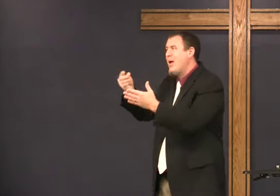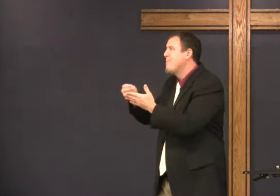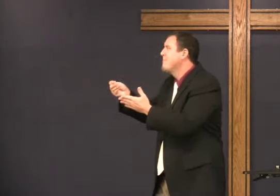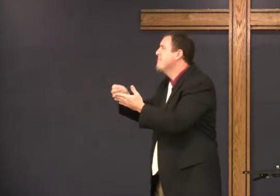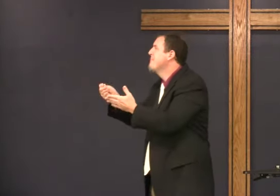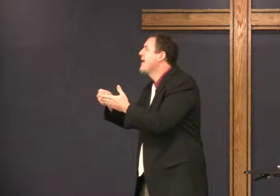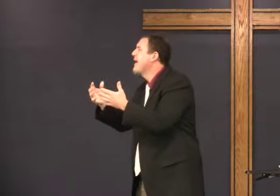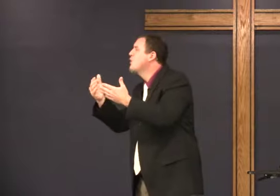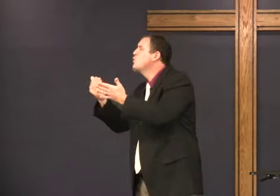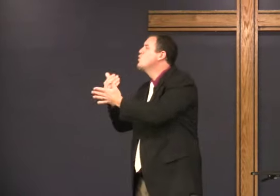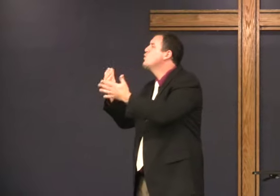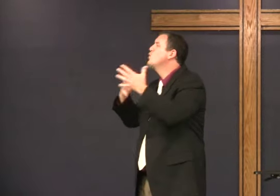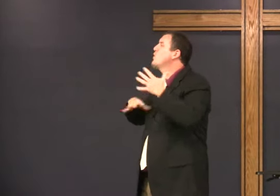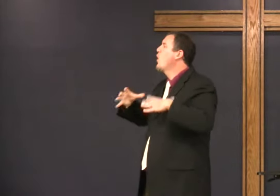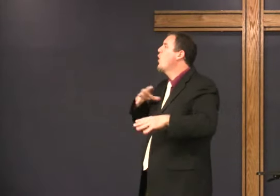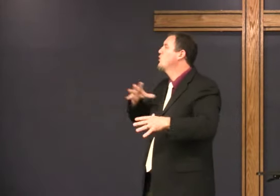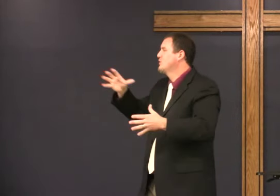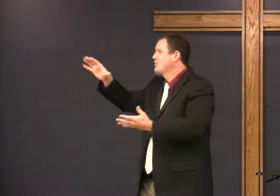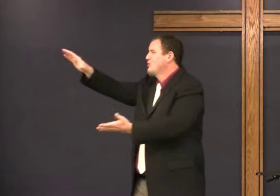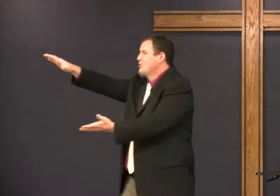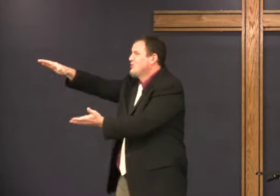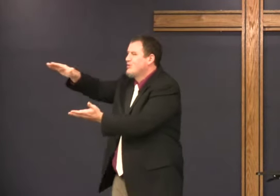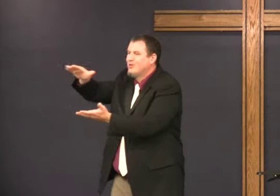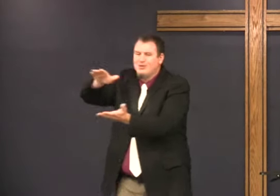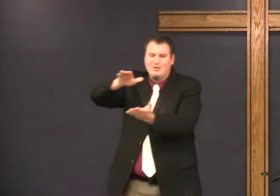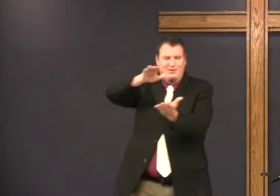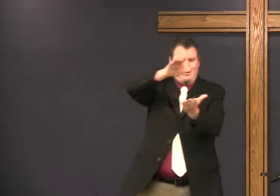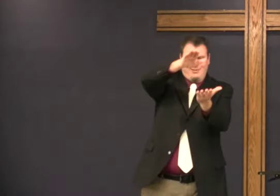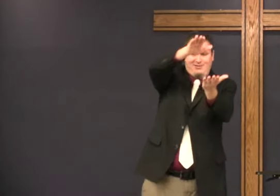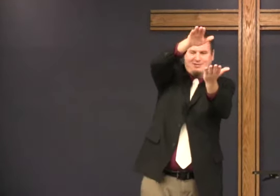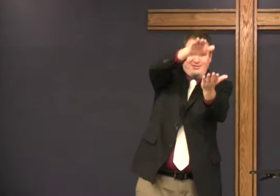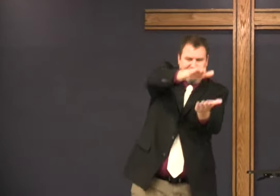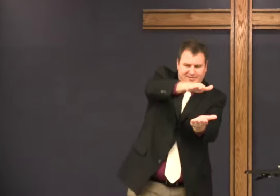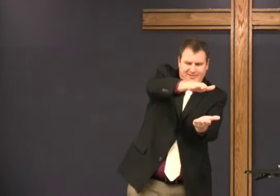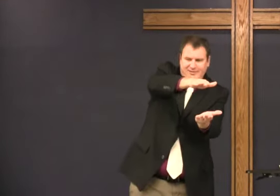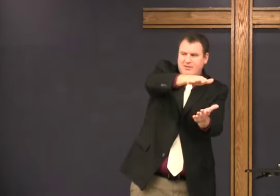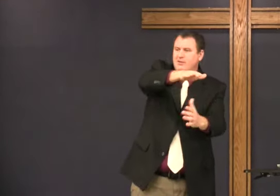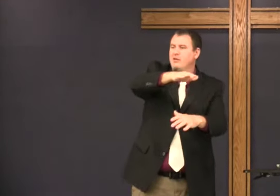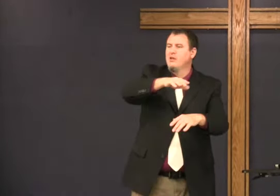it's like when you go to the store and you want to buy new clothes you take something